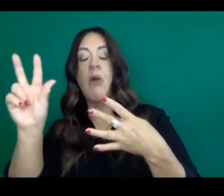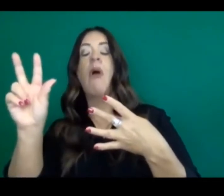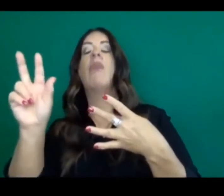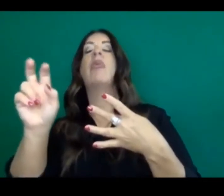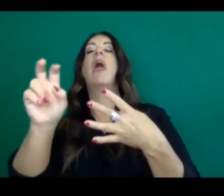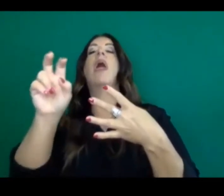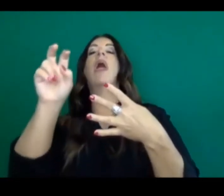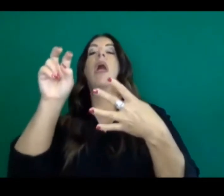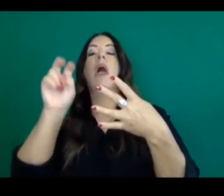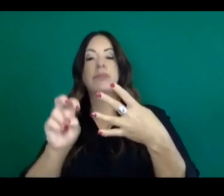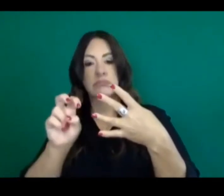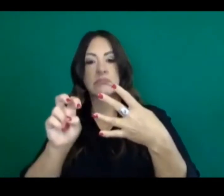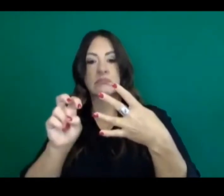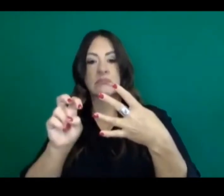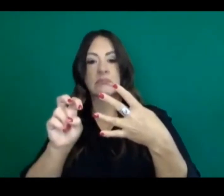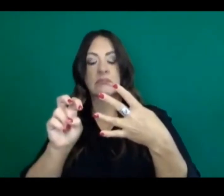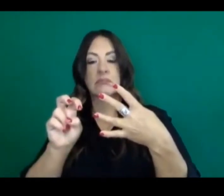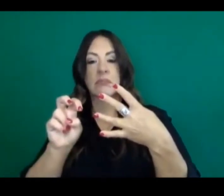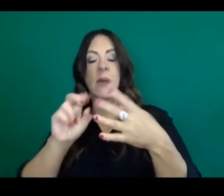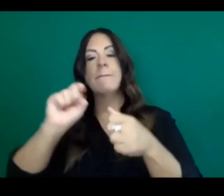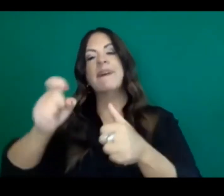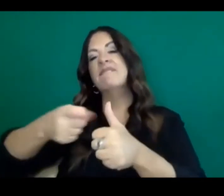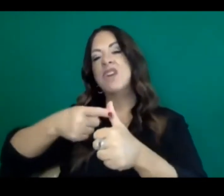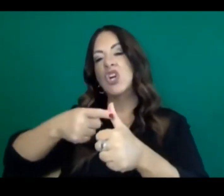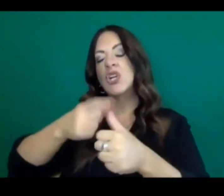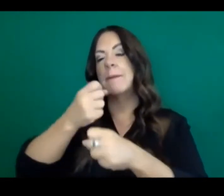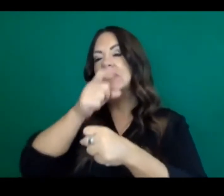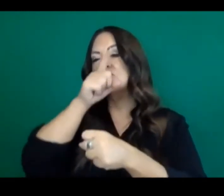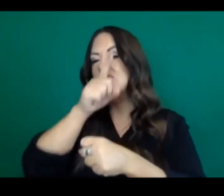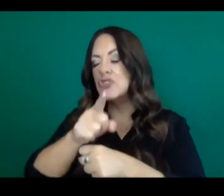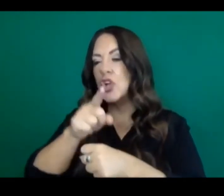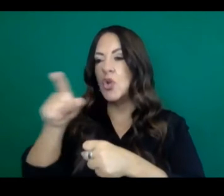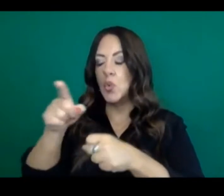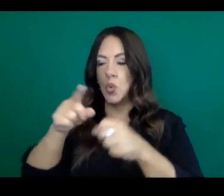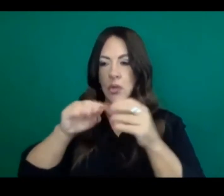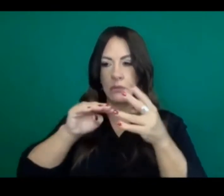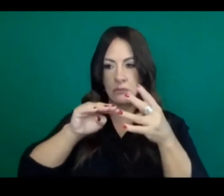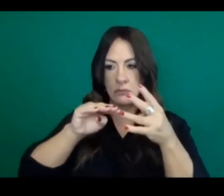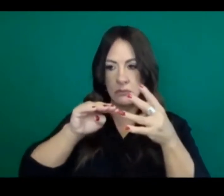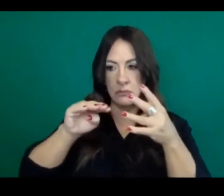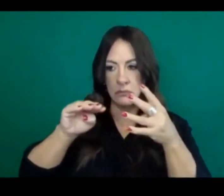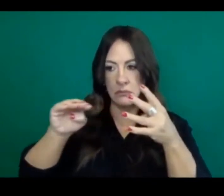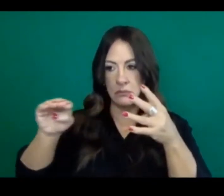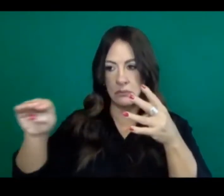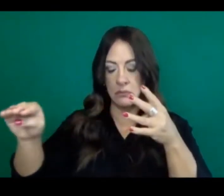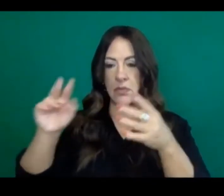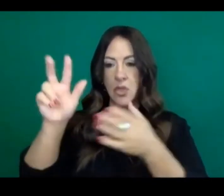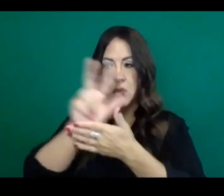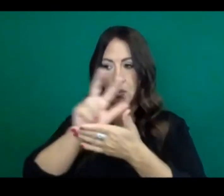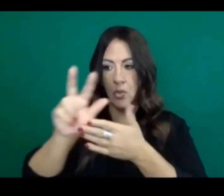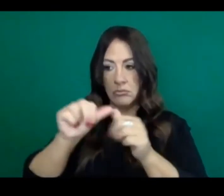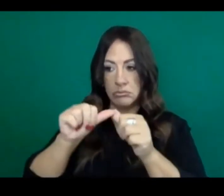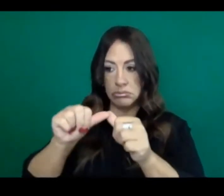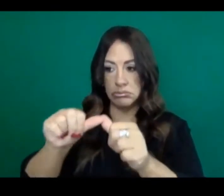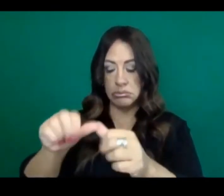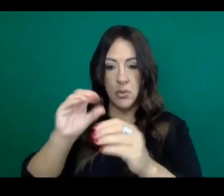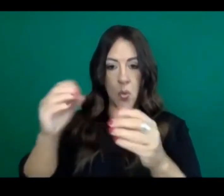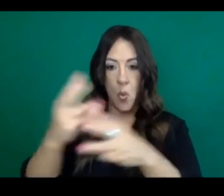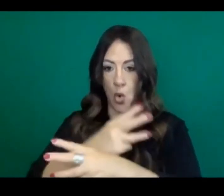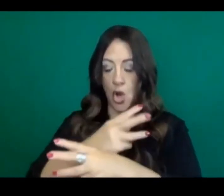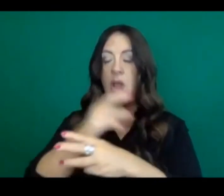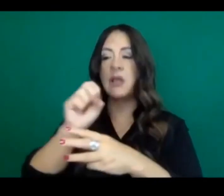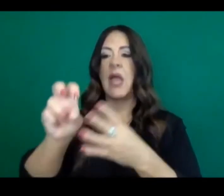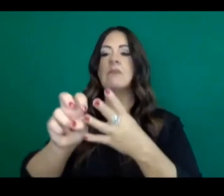restrictive tier, they need to meet that next tier's data threshold for two consecutive weeks. So that